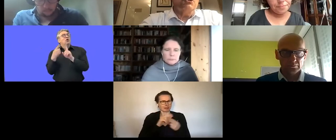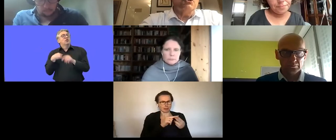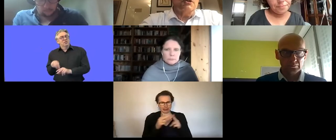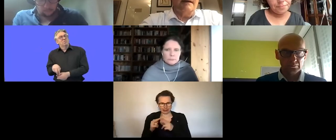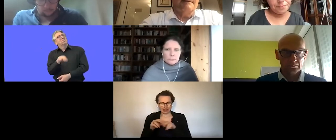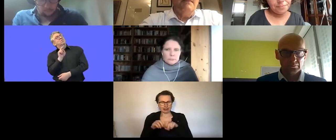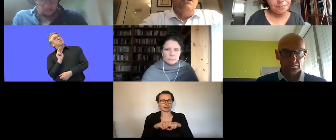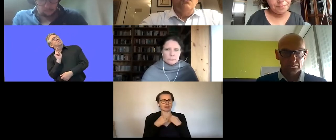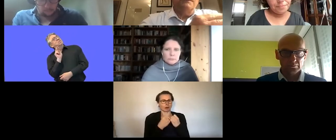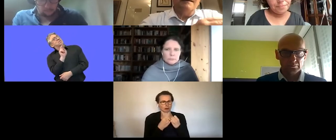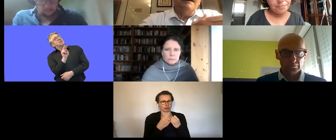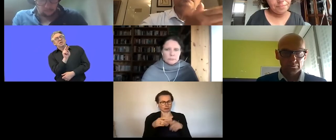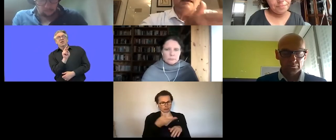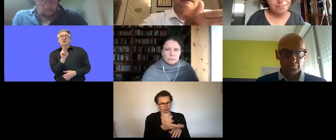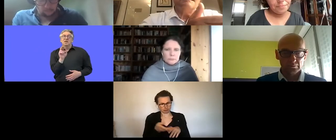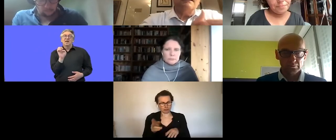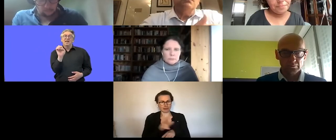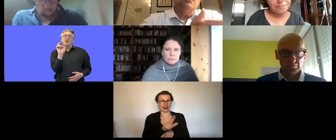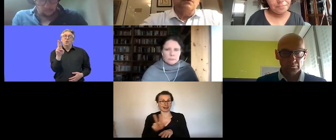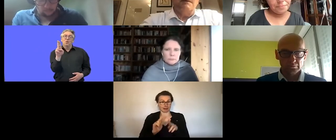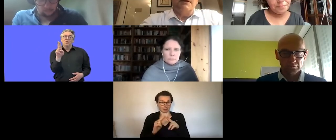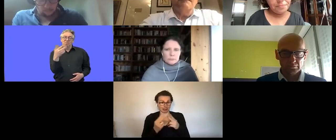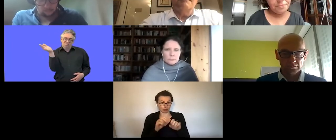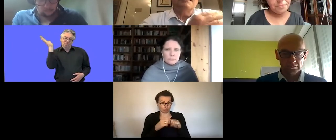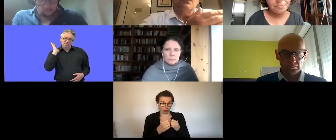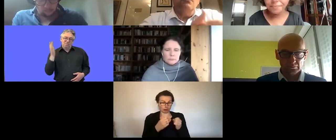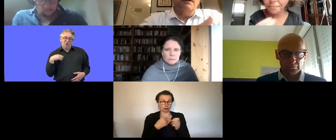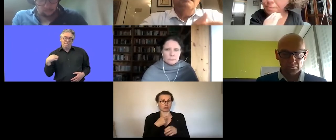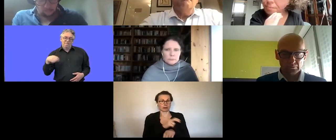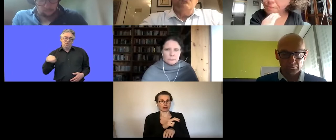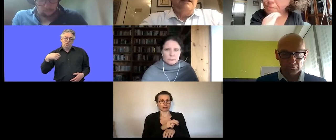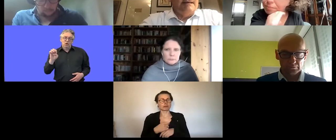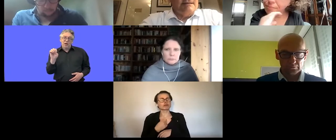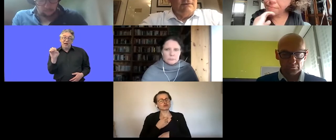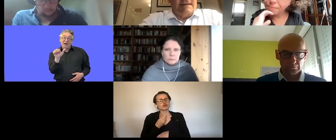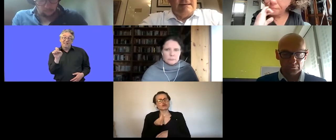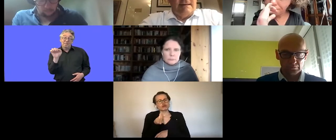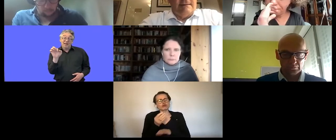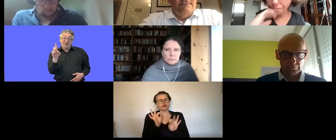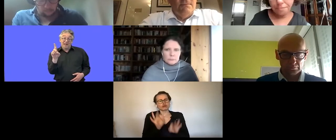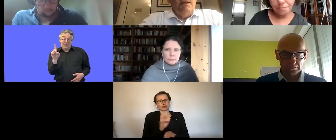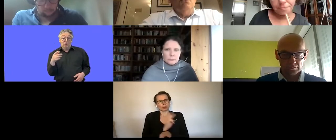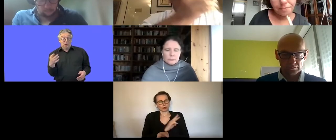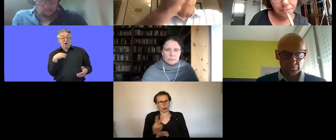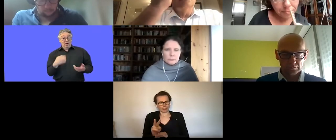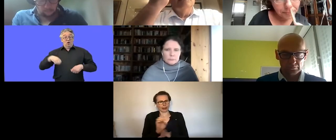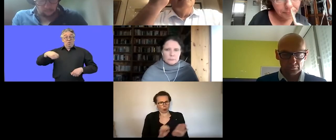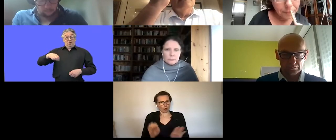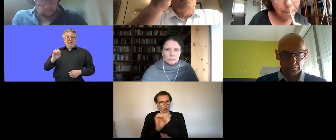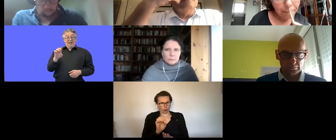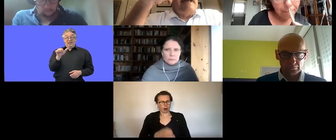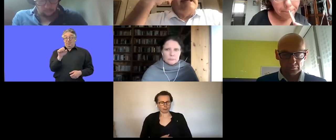easpd um we do represent member associations from 33